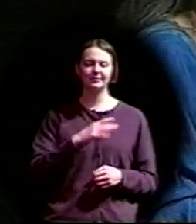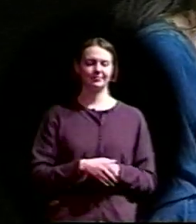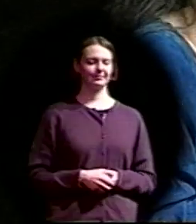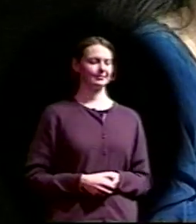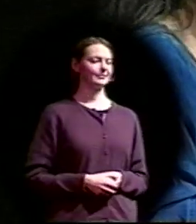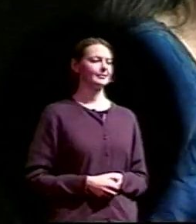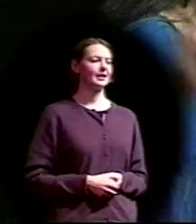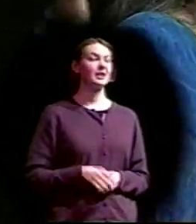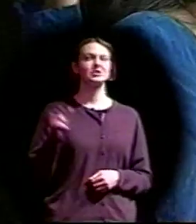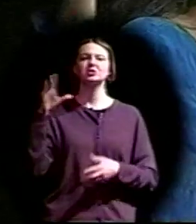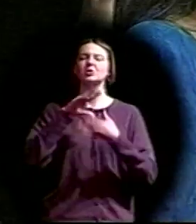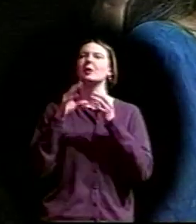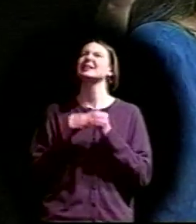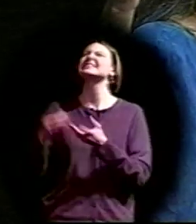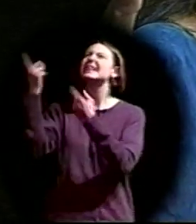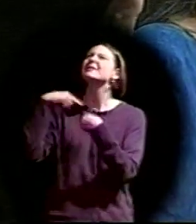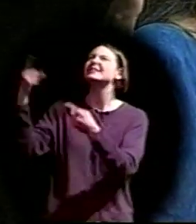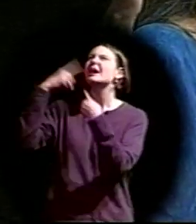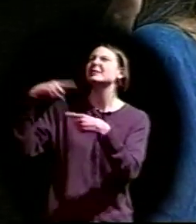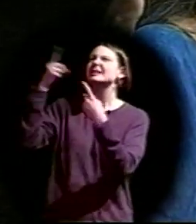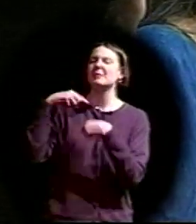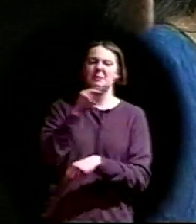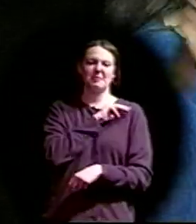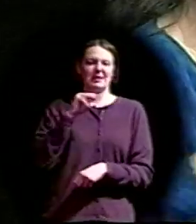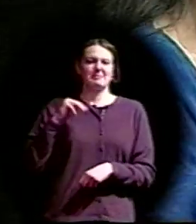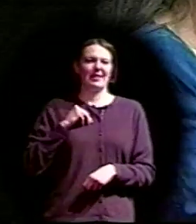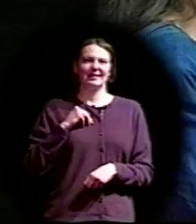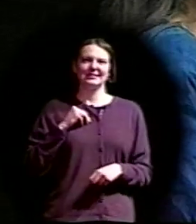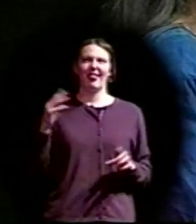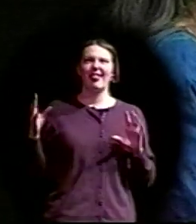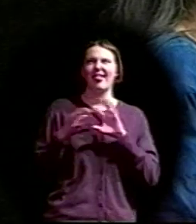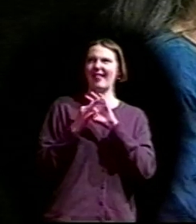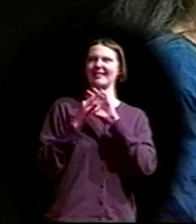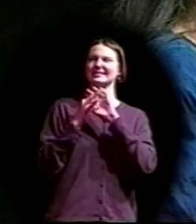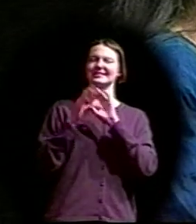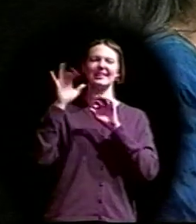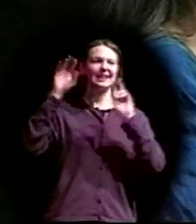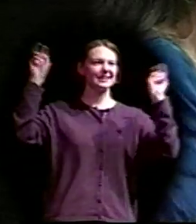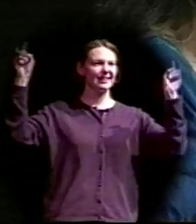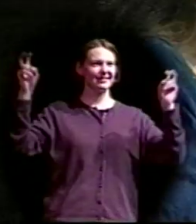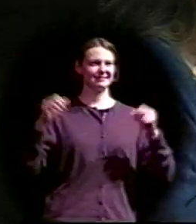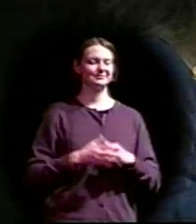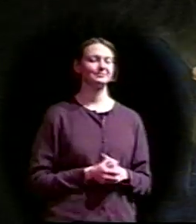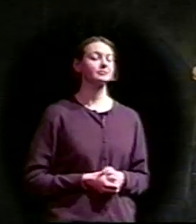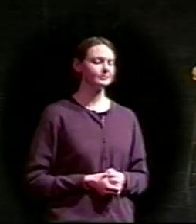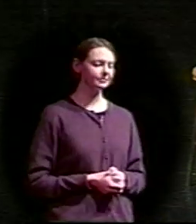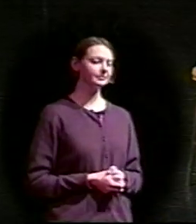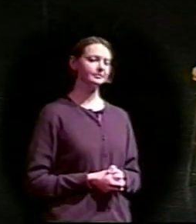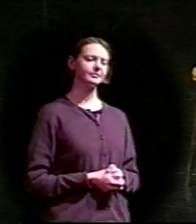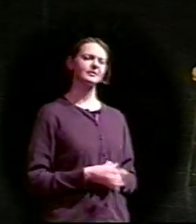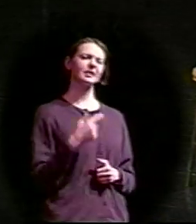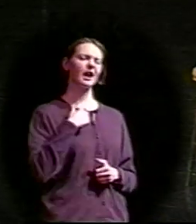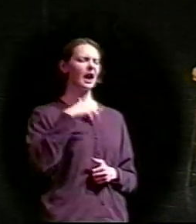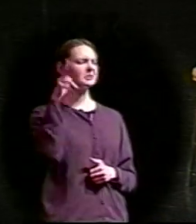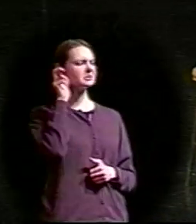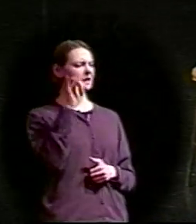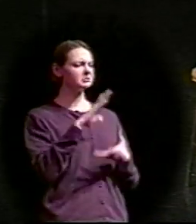many times. Minnie and Nellie just became one word. But after I heard it several times, I realized I'd heard about one of those sisters